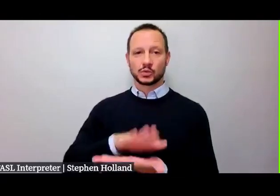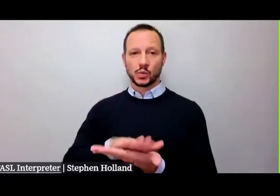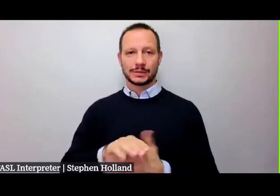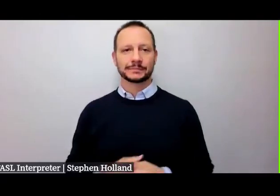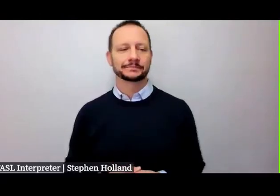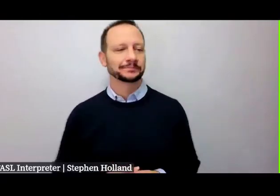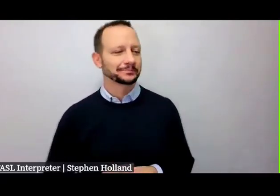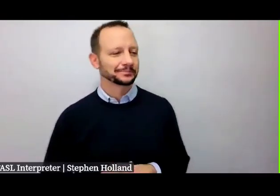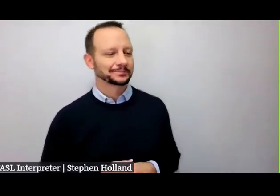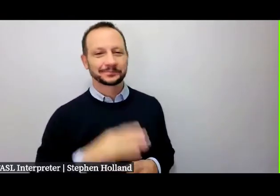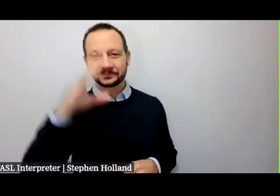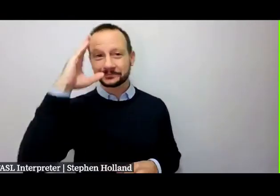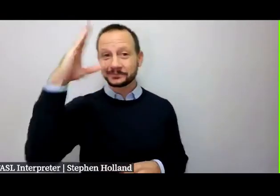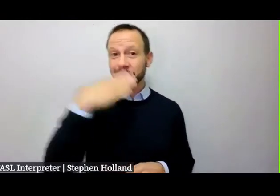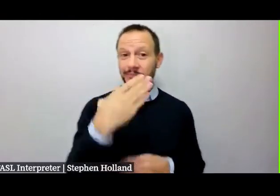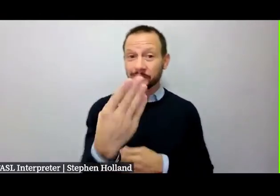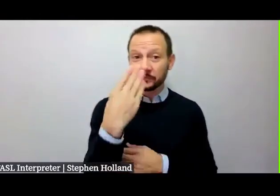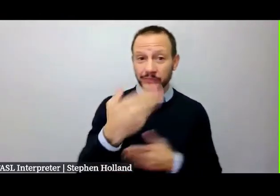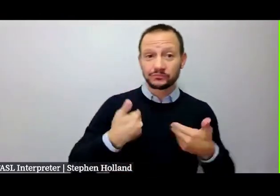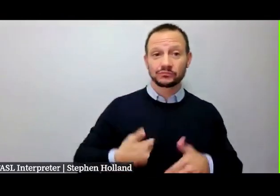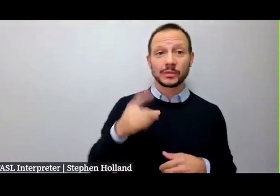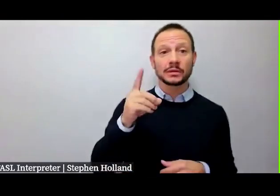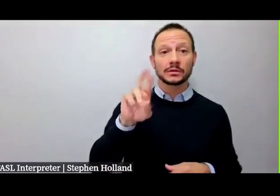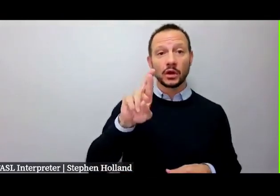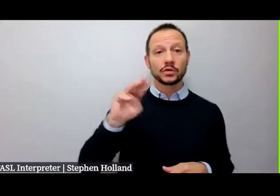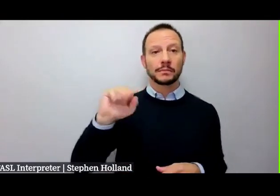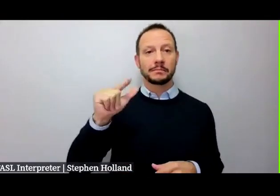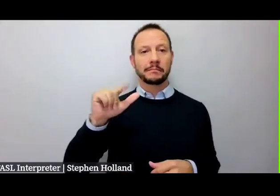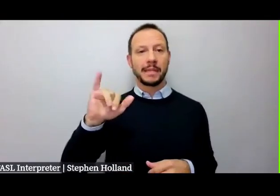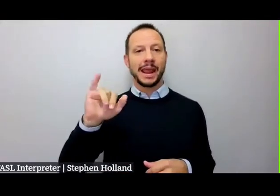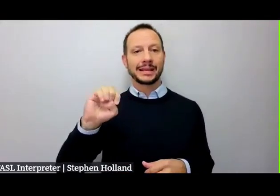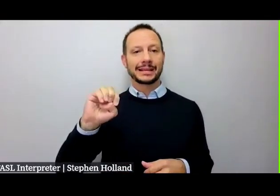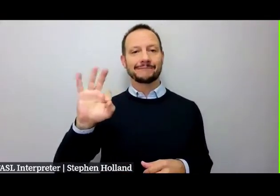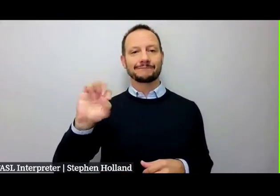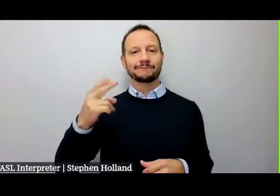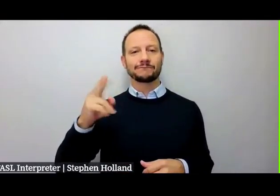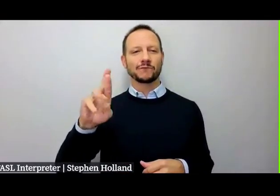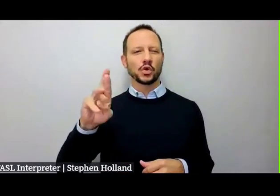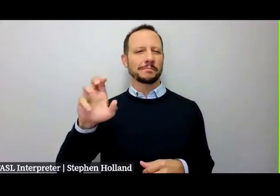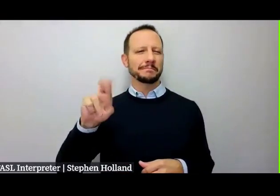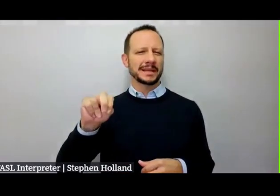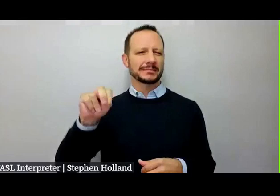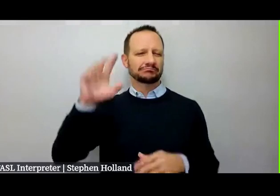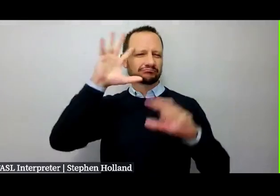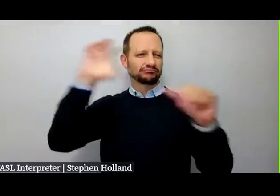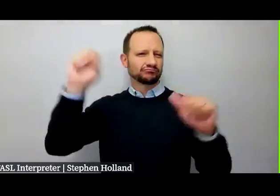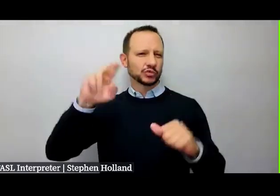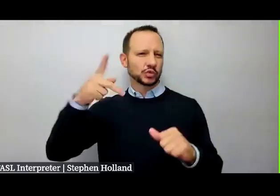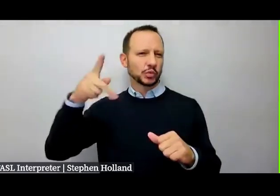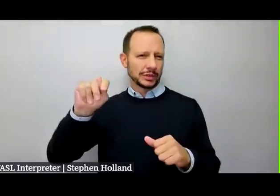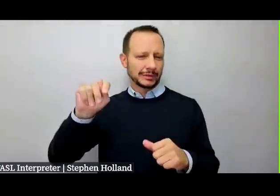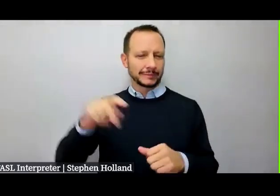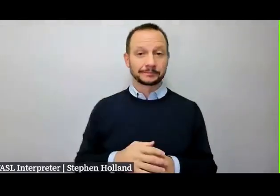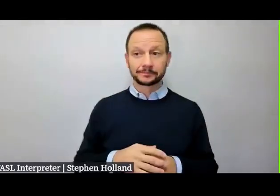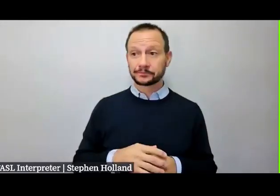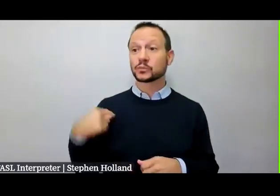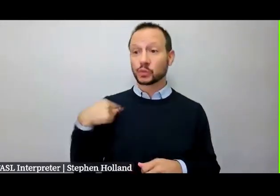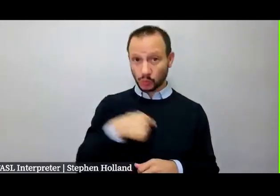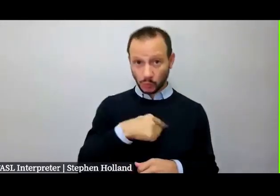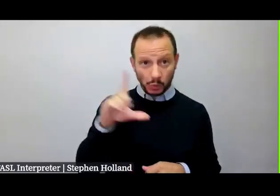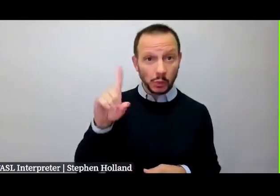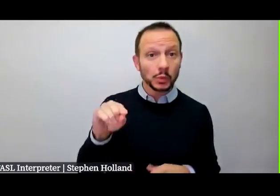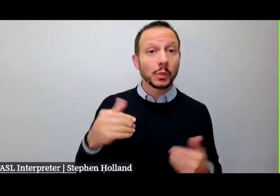Good morning, everyone. Dr. Maggie Furman here, Superintendent for Asheville City Schools. I'm excited that I can confirm that we do have water,